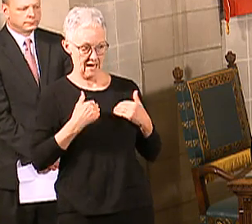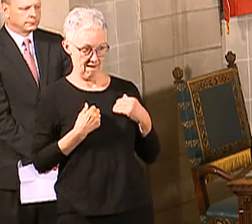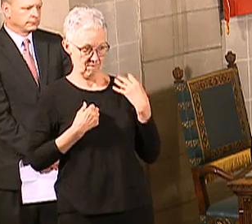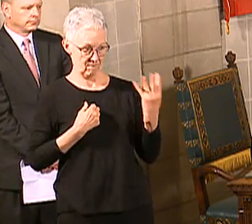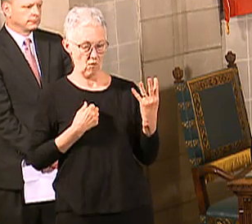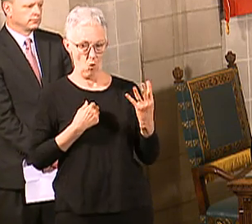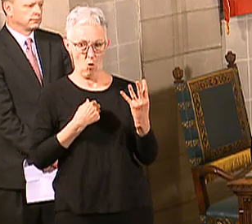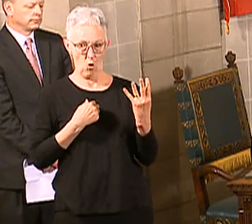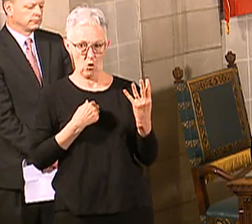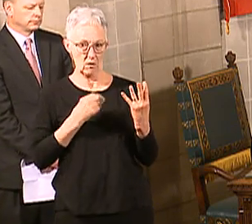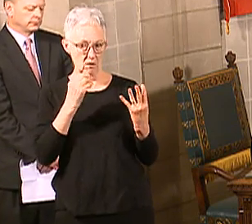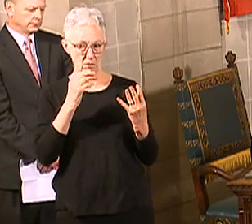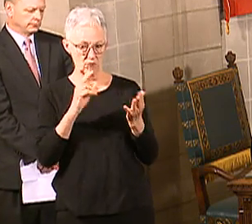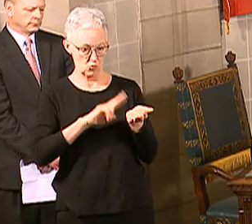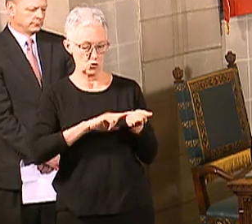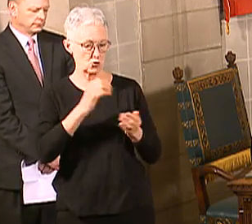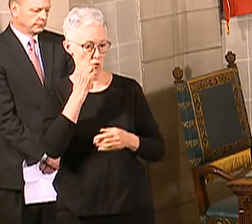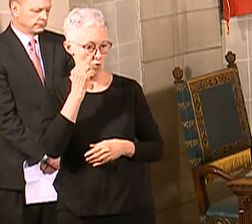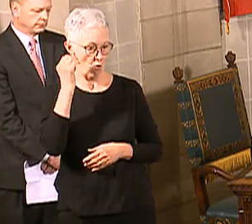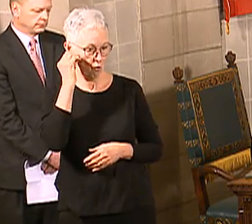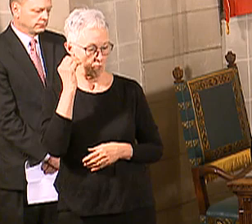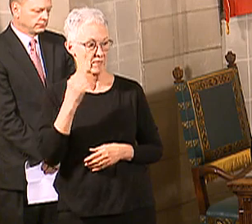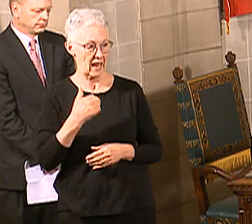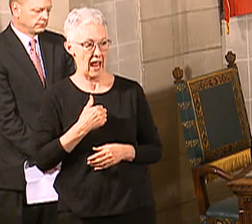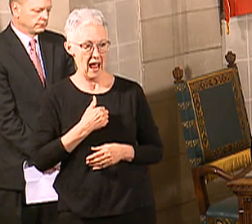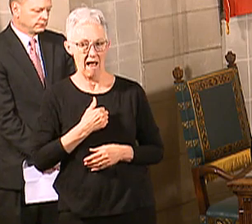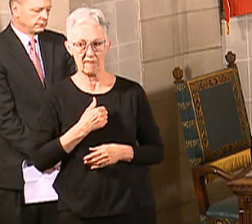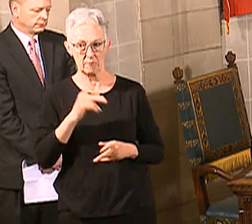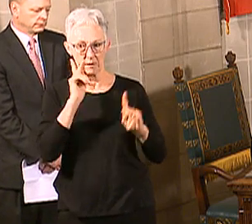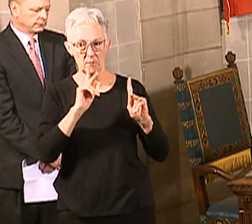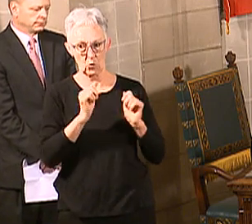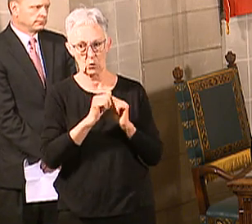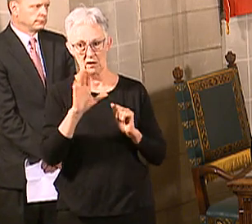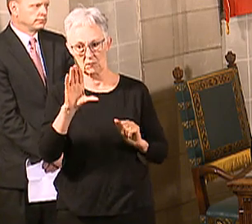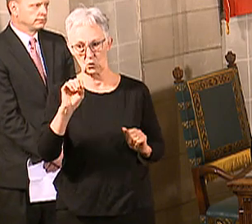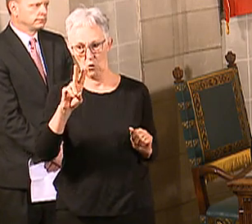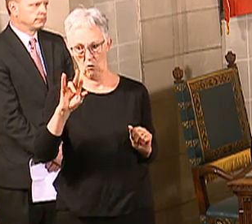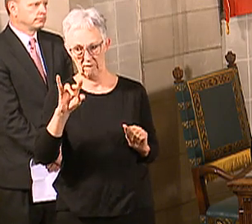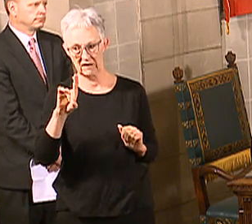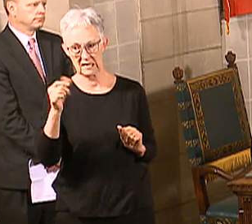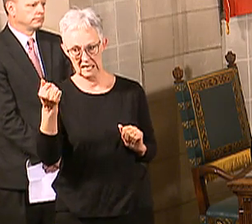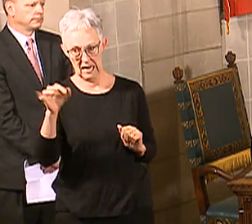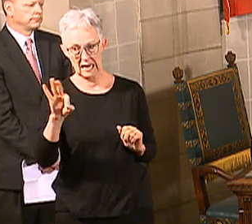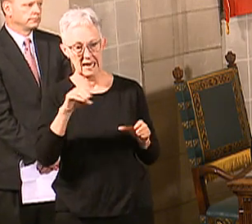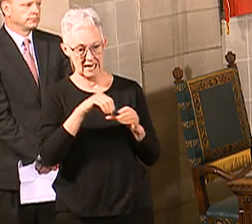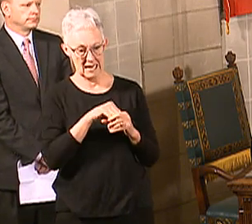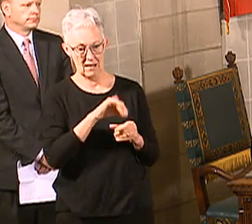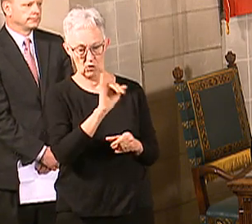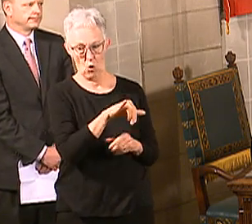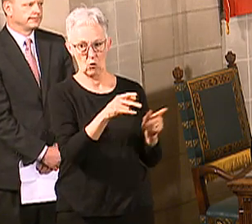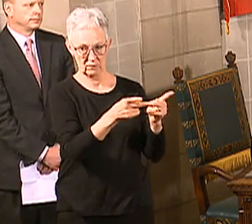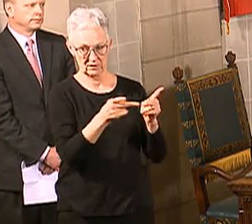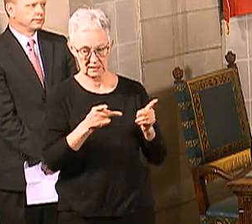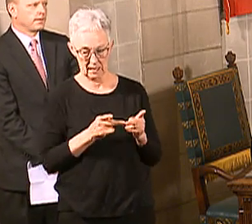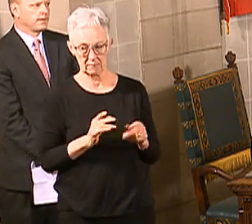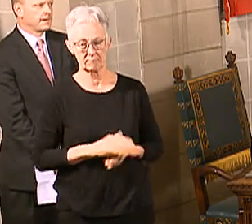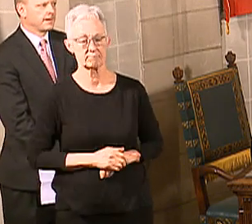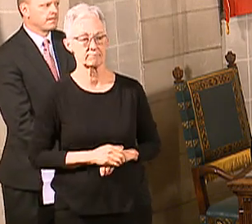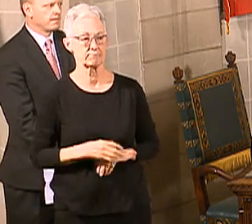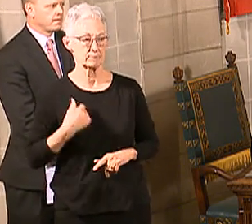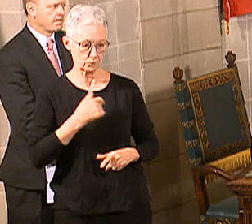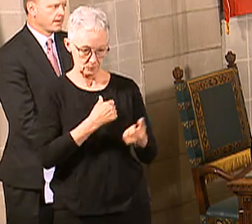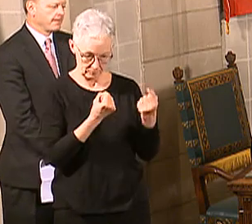COVID-positive customers in their facilities. And I would tell you that while we support those members and help them work through